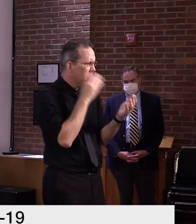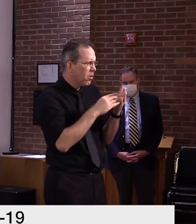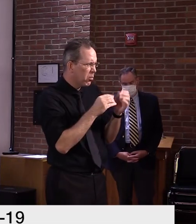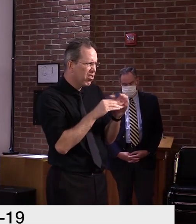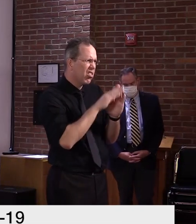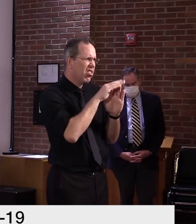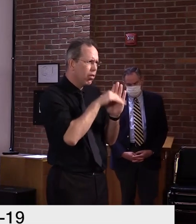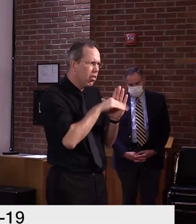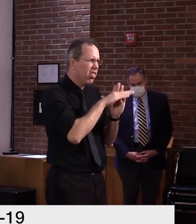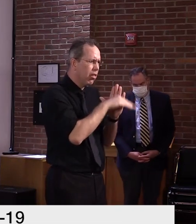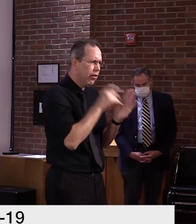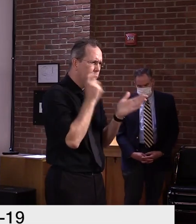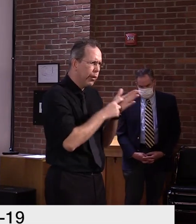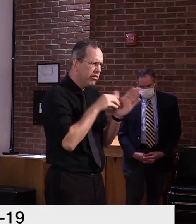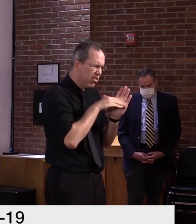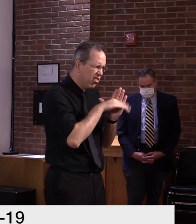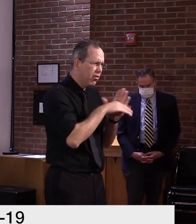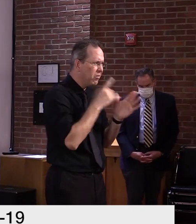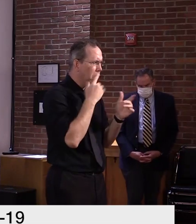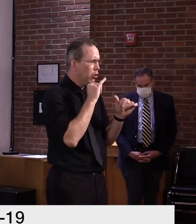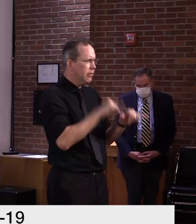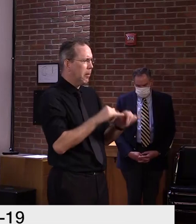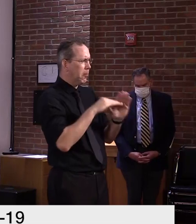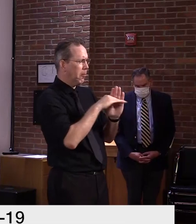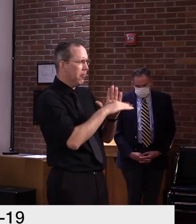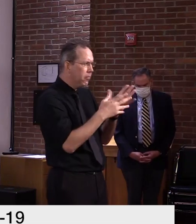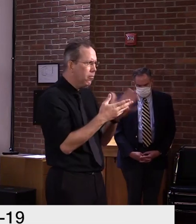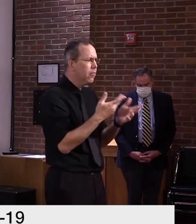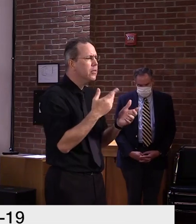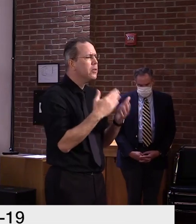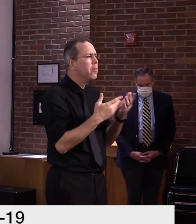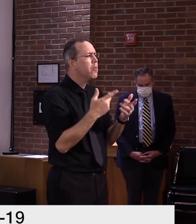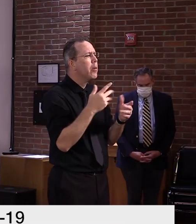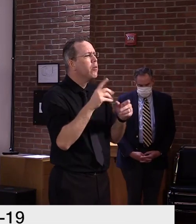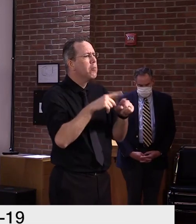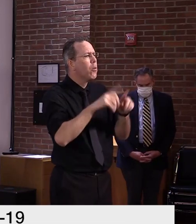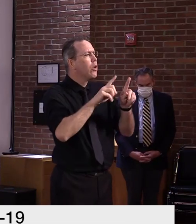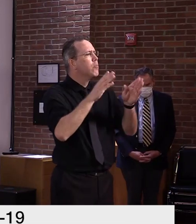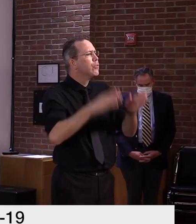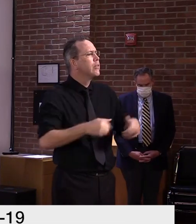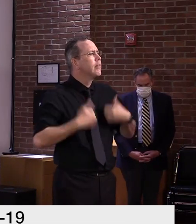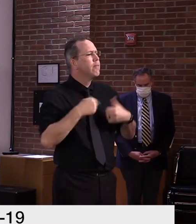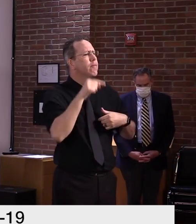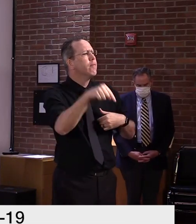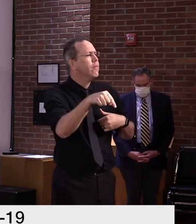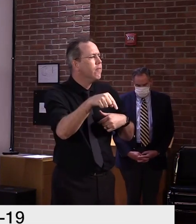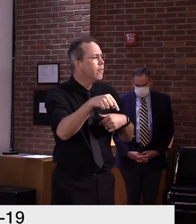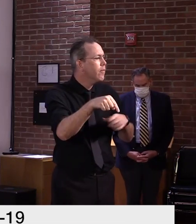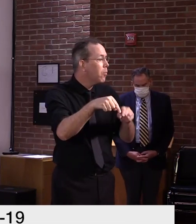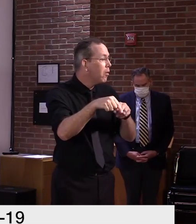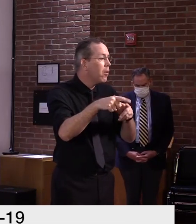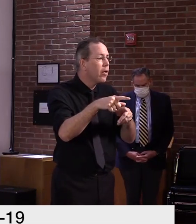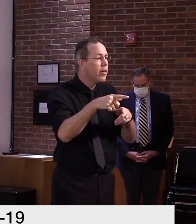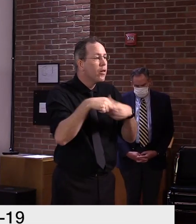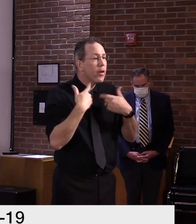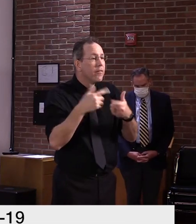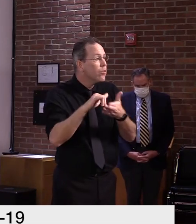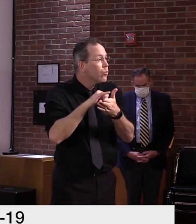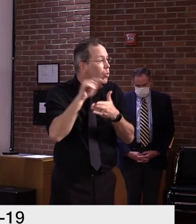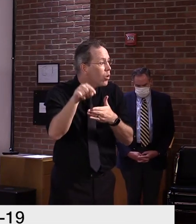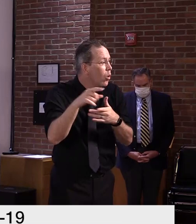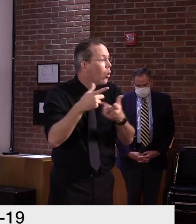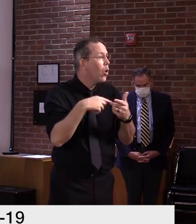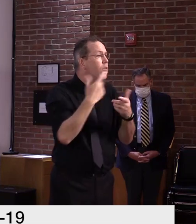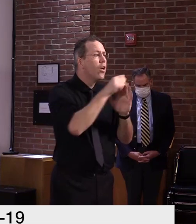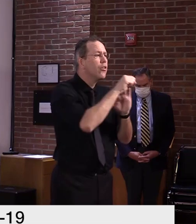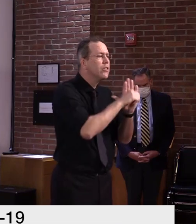has to do with what the state of residence was of the individual who tested positive, uh, or other aspects of their